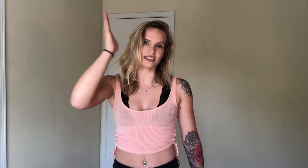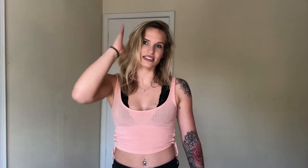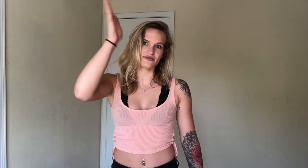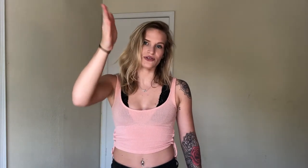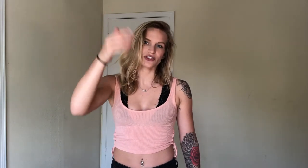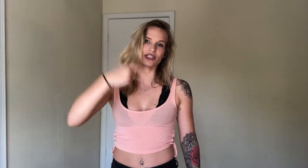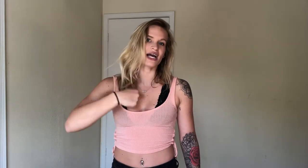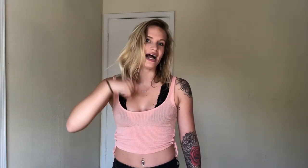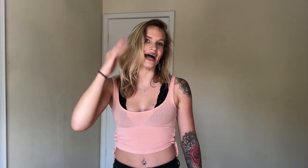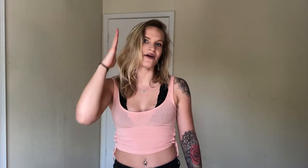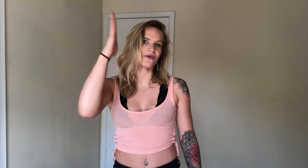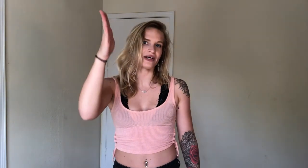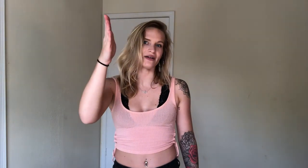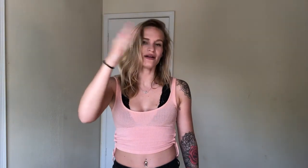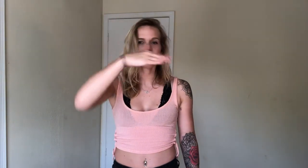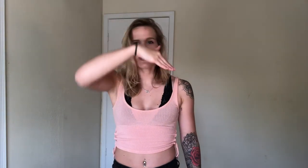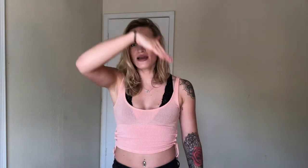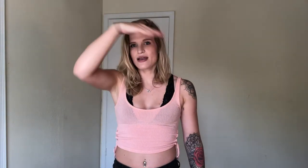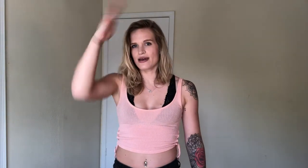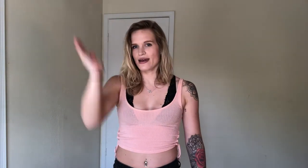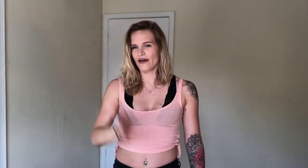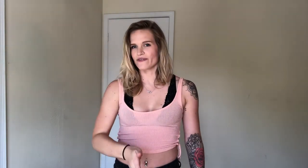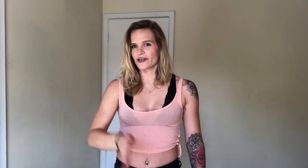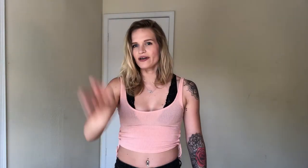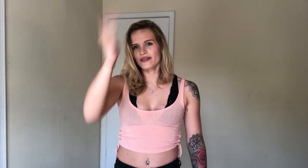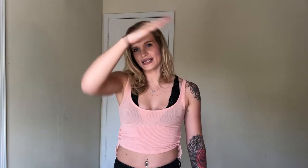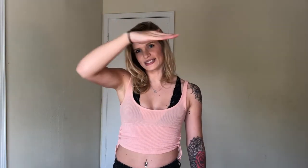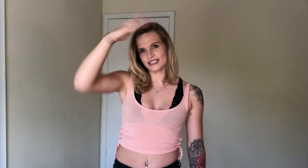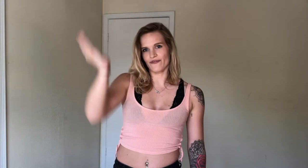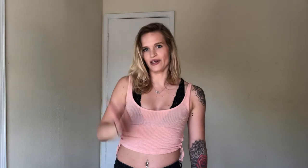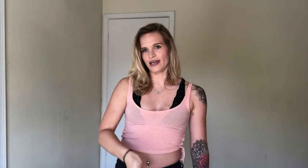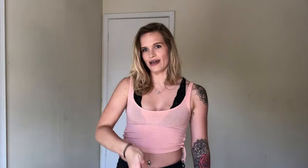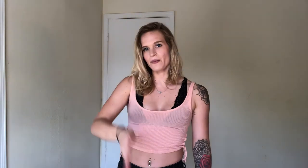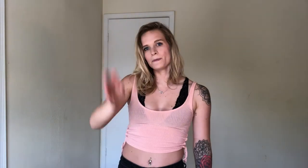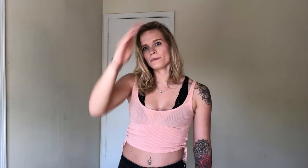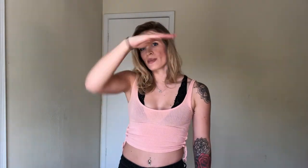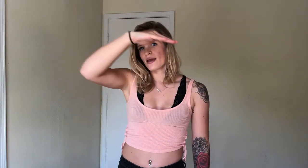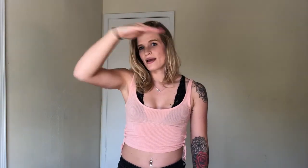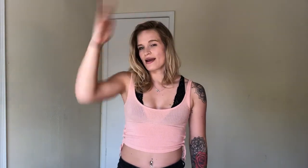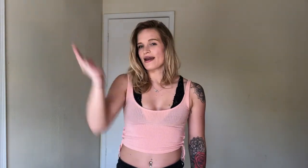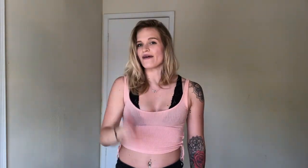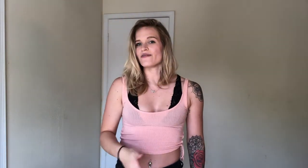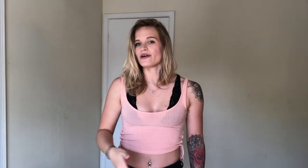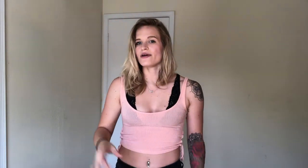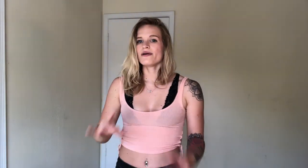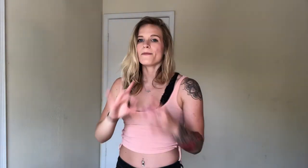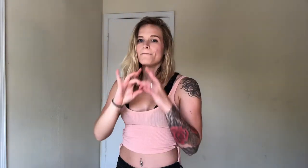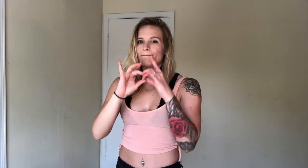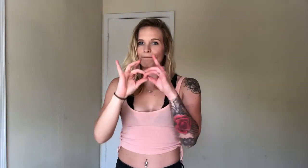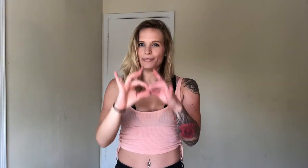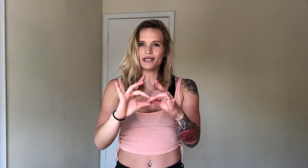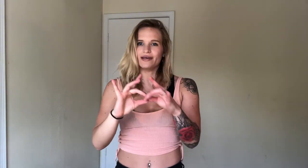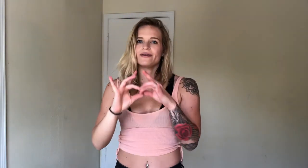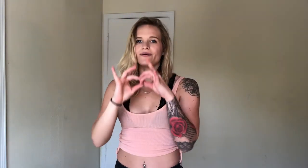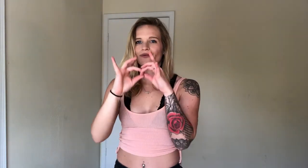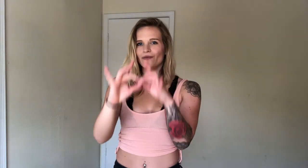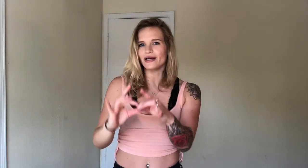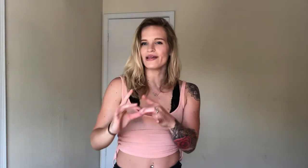So this is future. I will. Never. That's seven again. Never. Be. With.